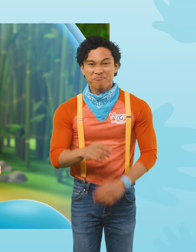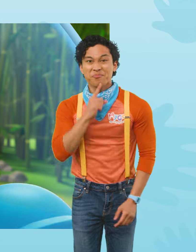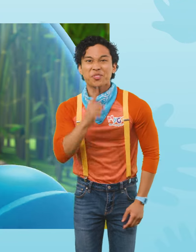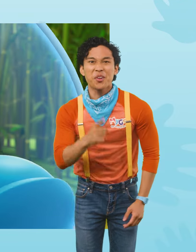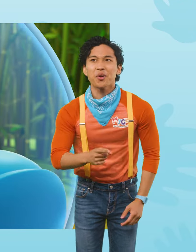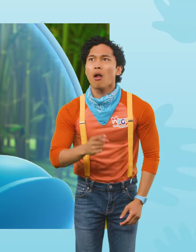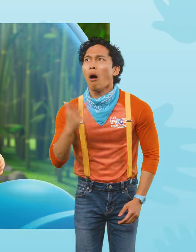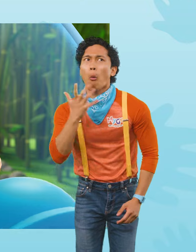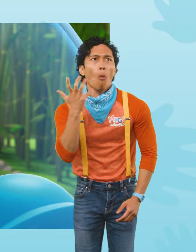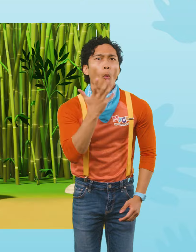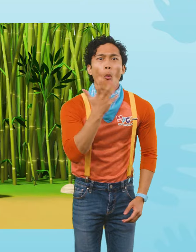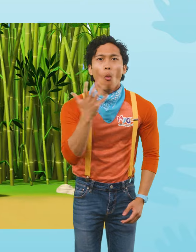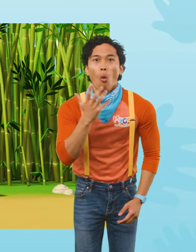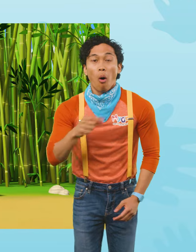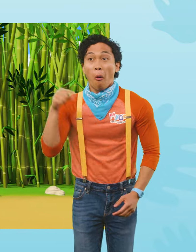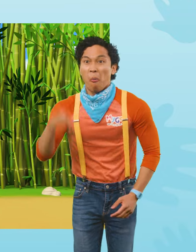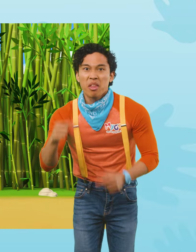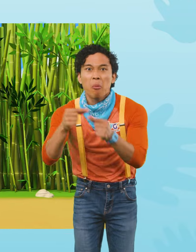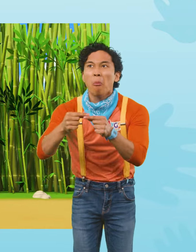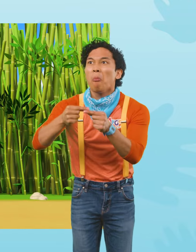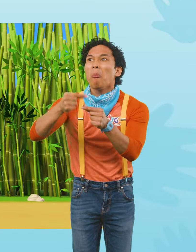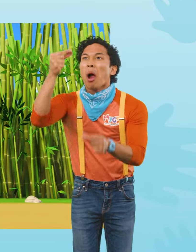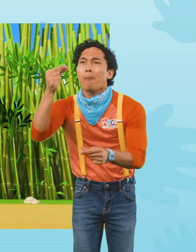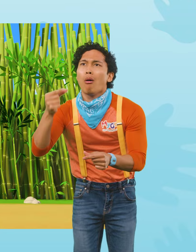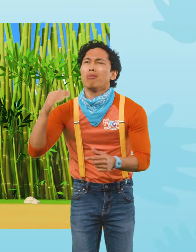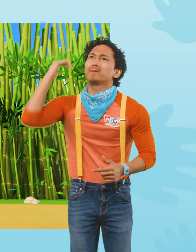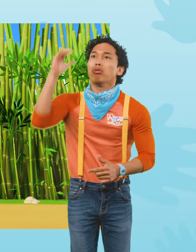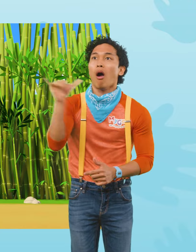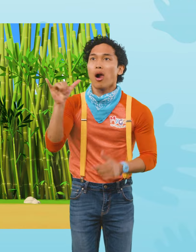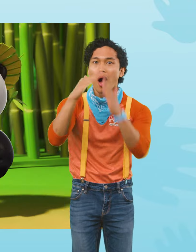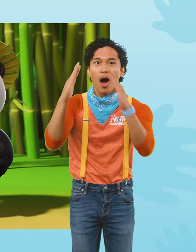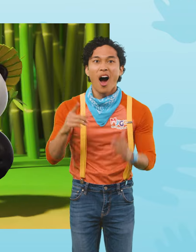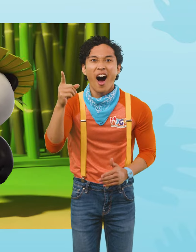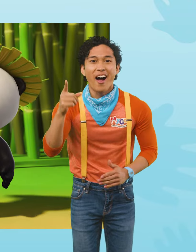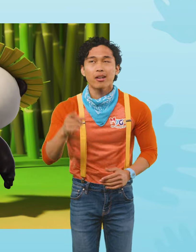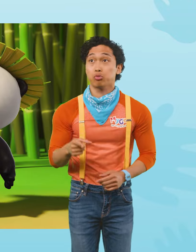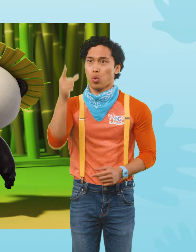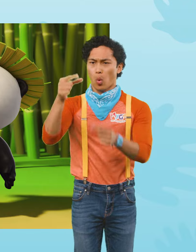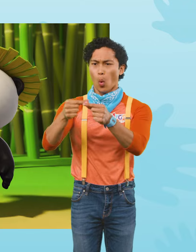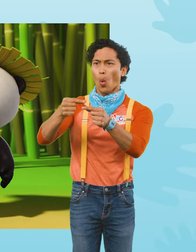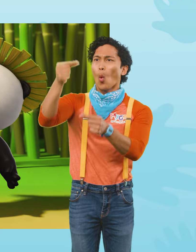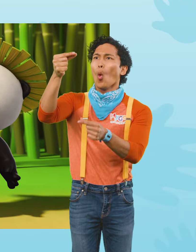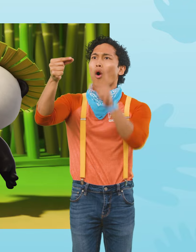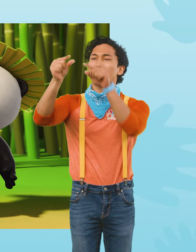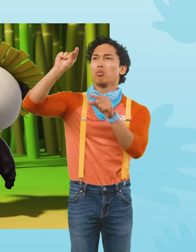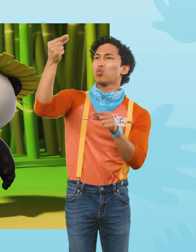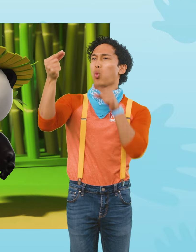Whoa! This bamboo is as tall as a house! The juiciest shoots are at the top. Would you